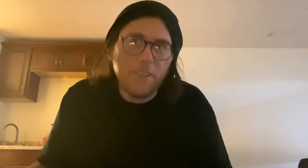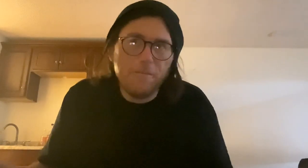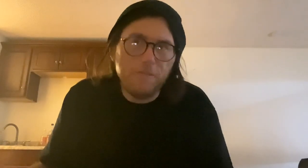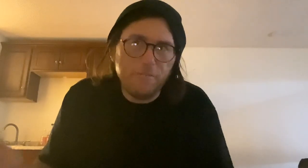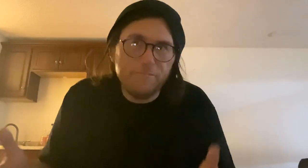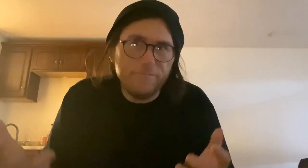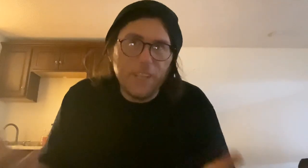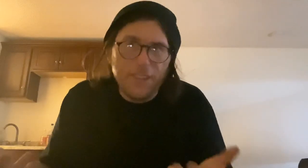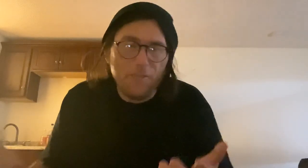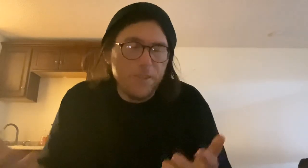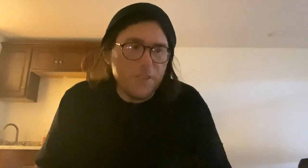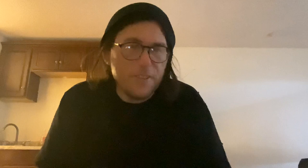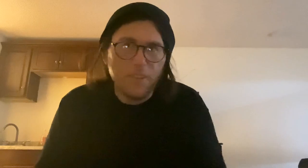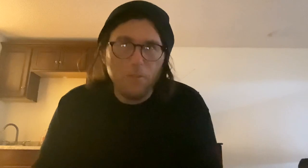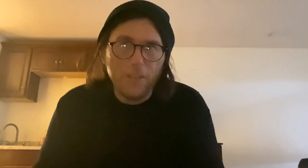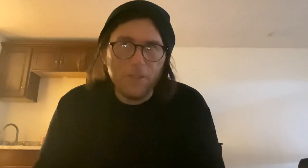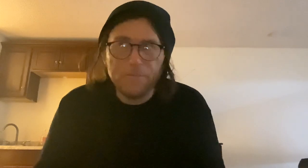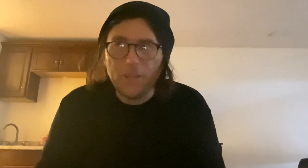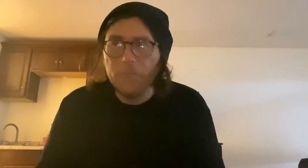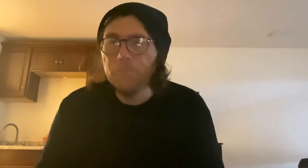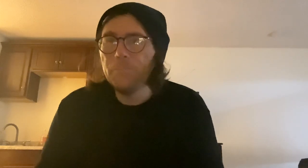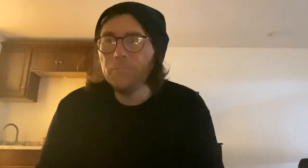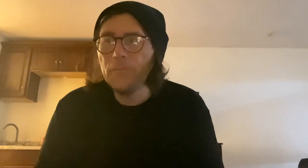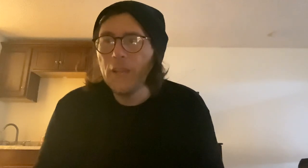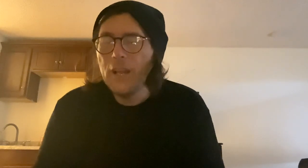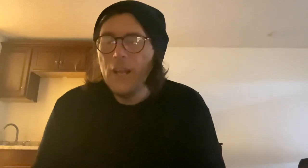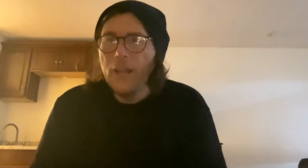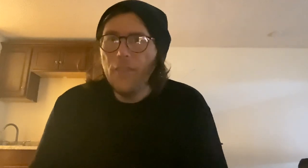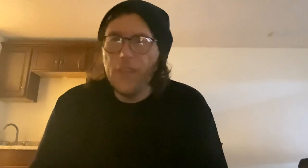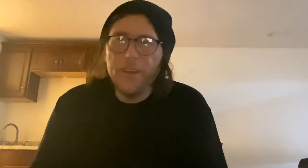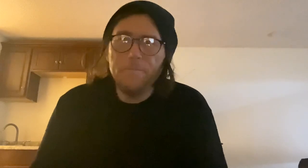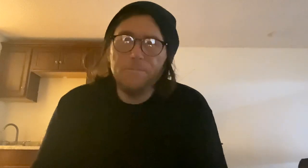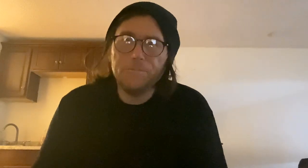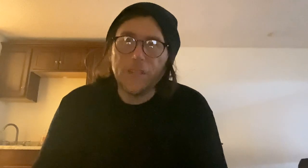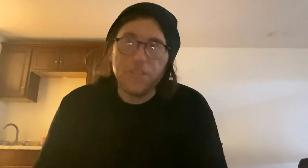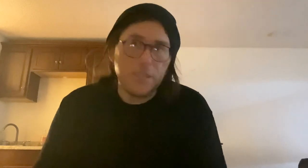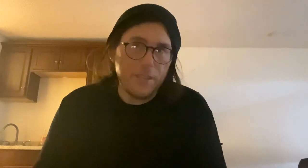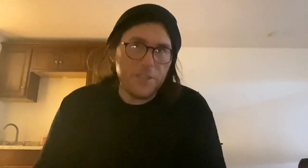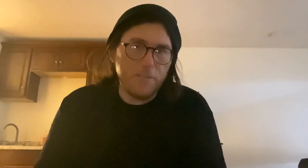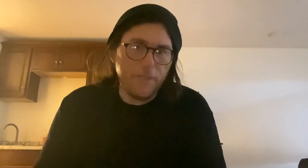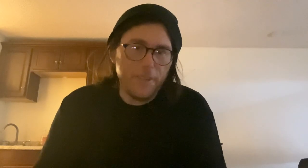in their vision, or whatever, you know. Then, I see the downfalls.